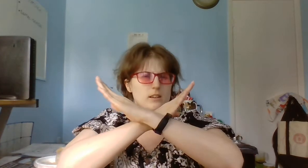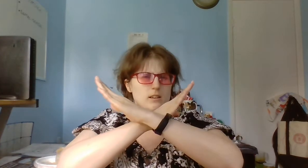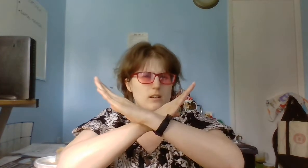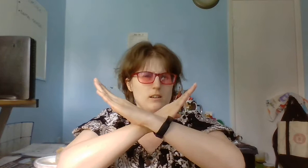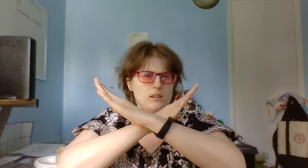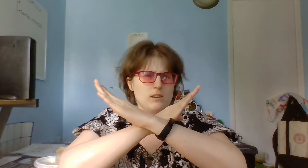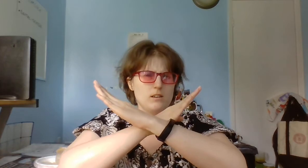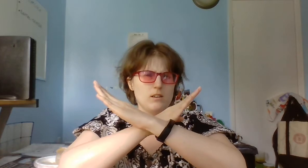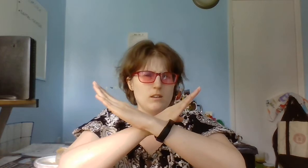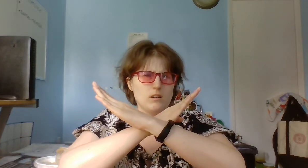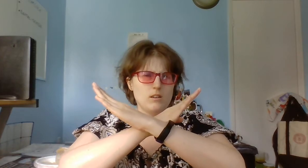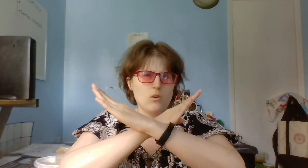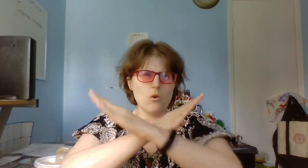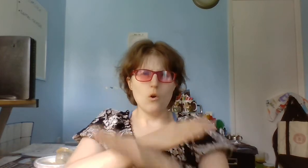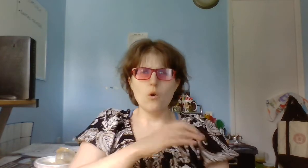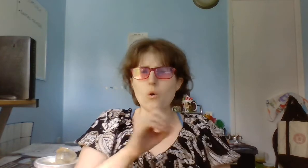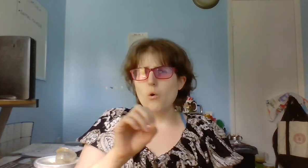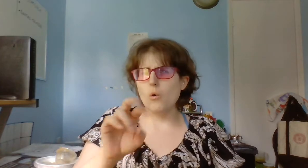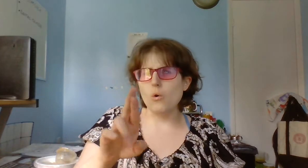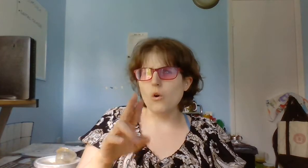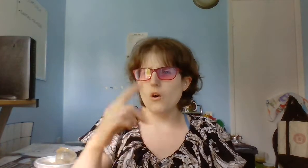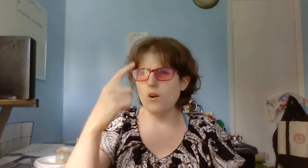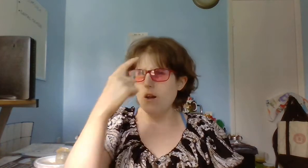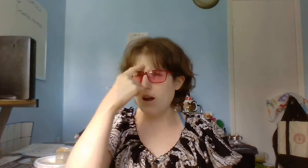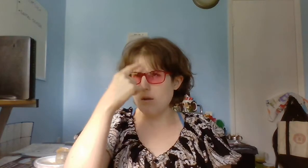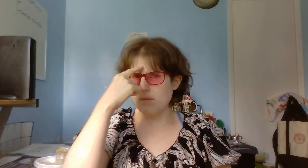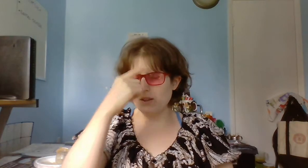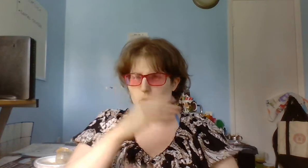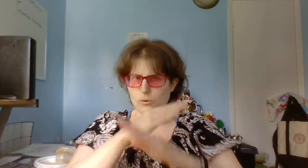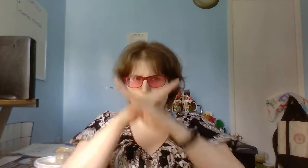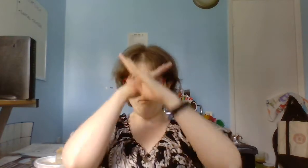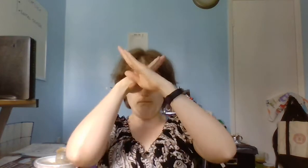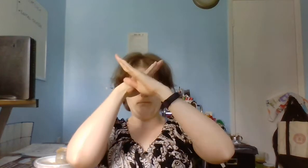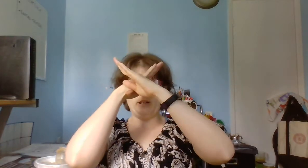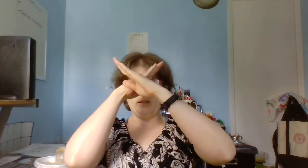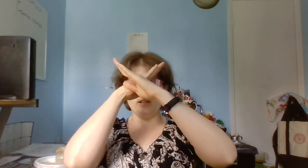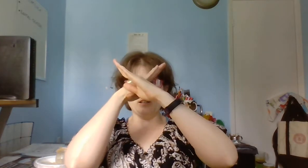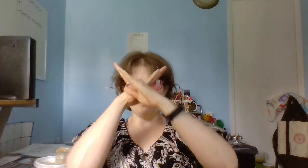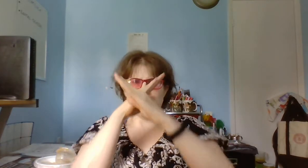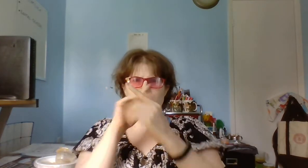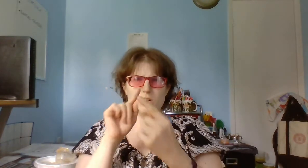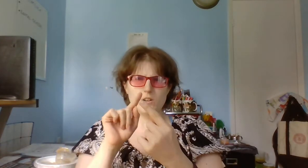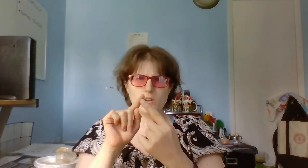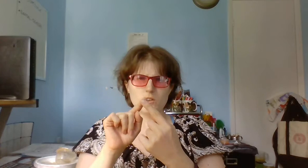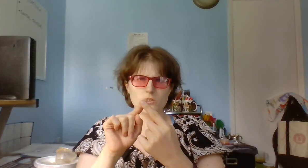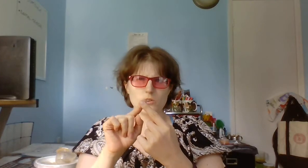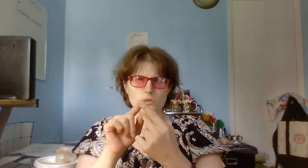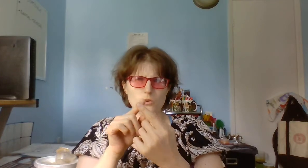or a mental barrier to